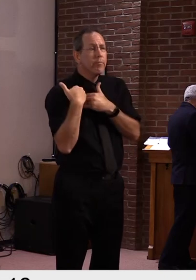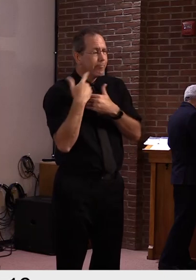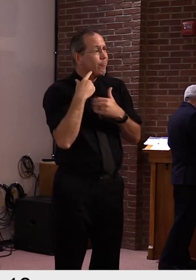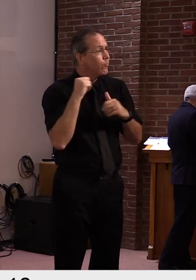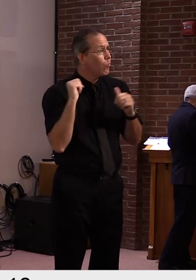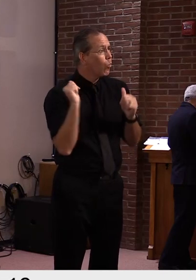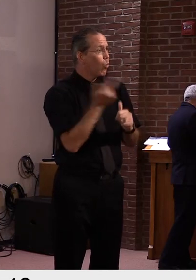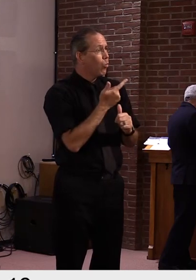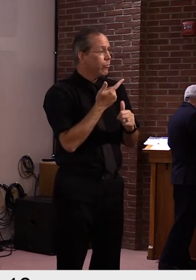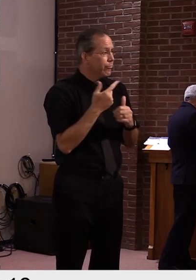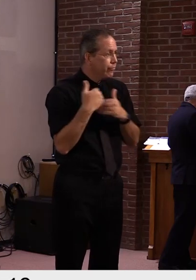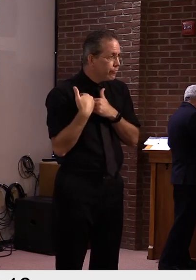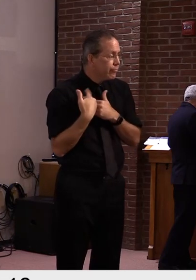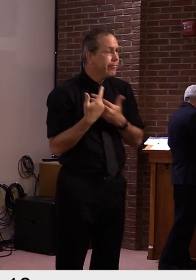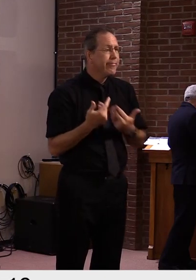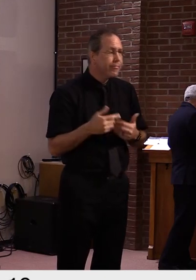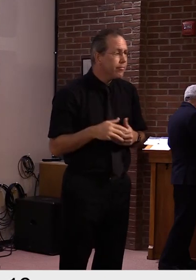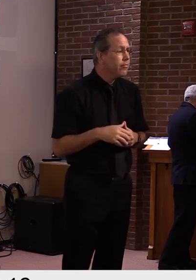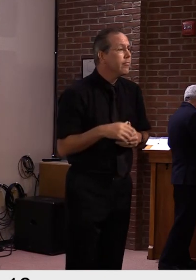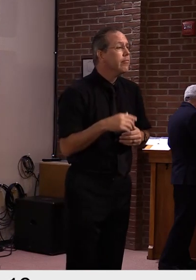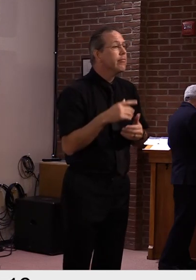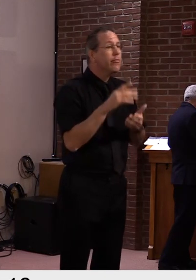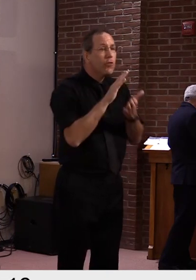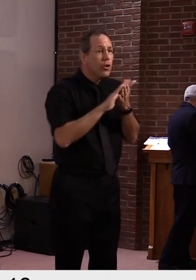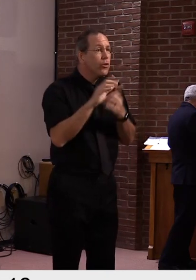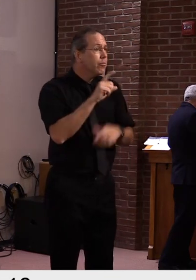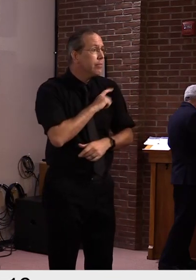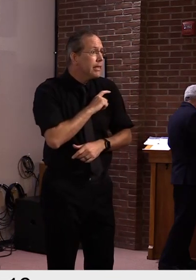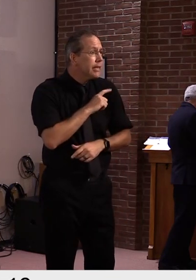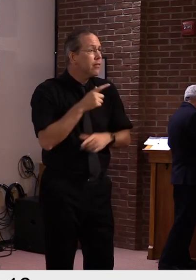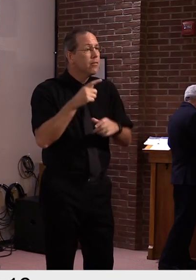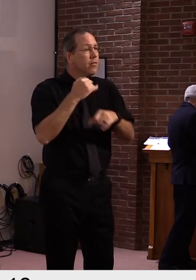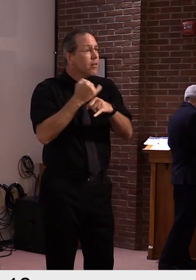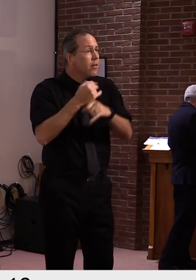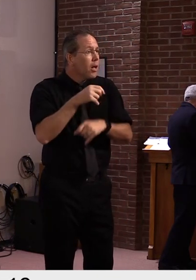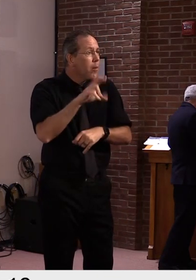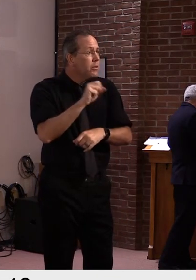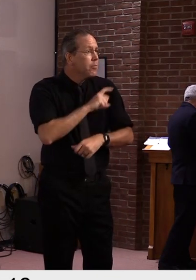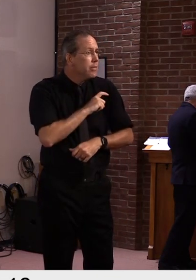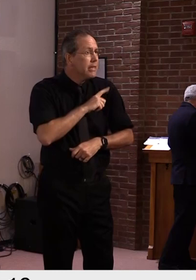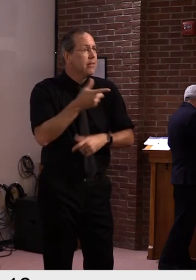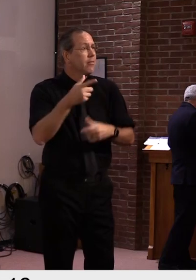work together, uh, in order to, uh, prevent this, uh, from, uh, the virus from spreading.